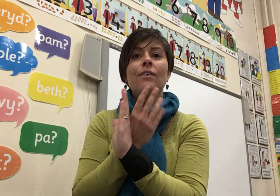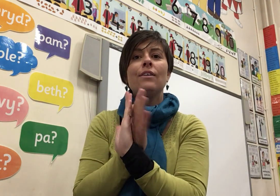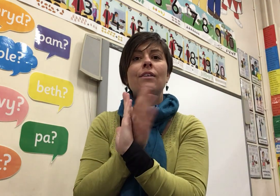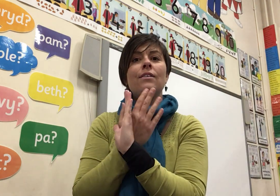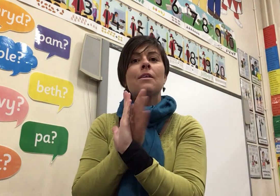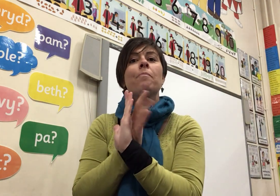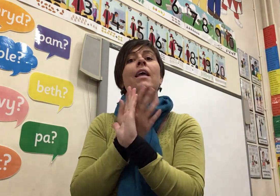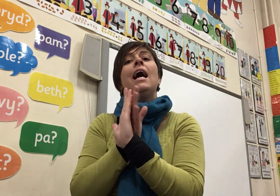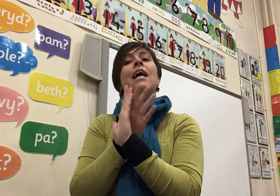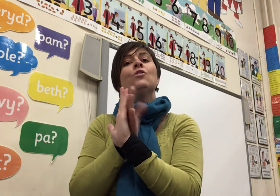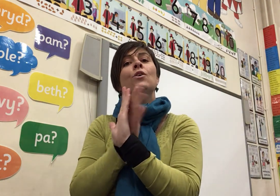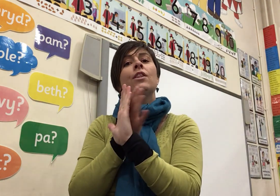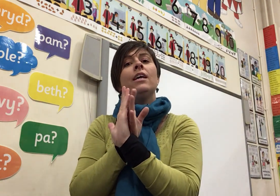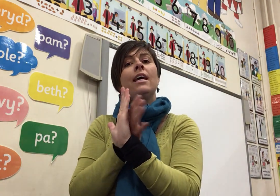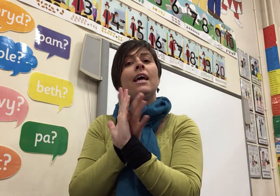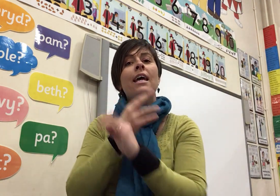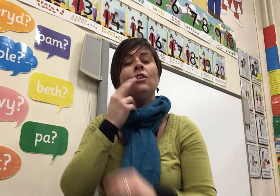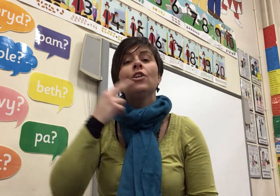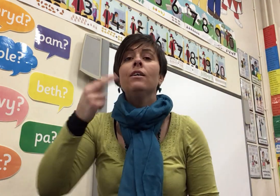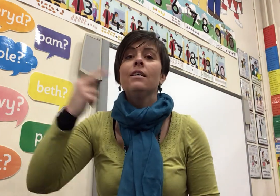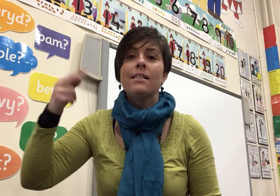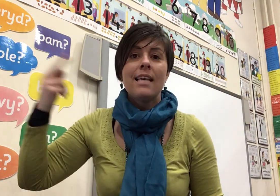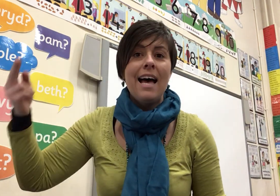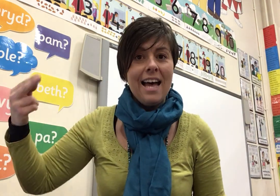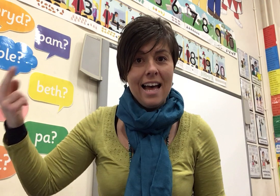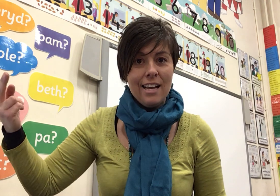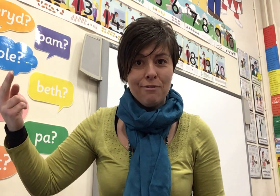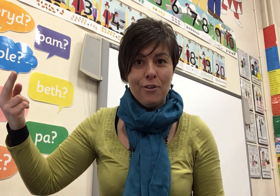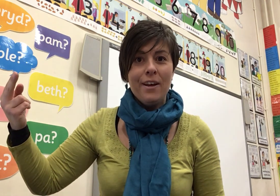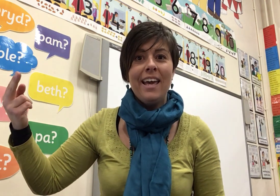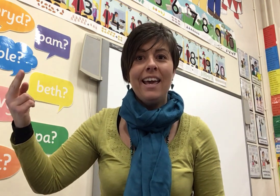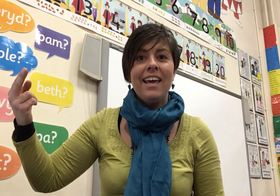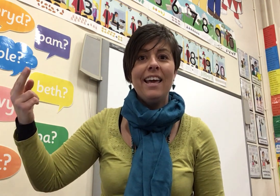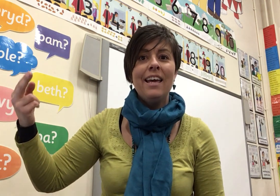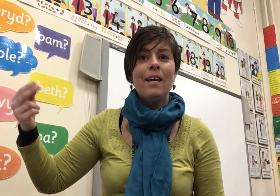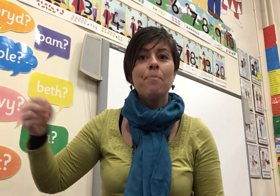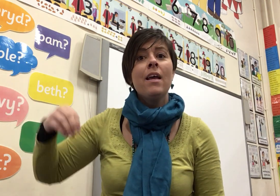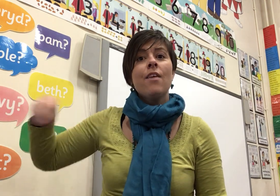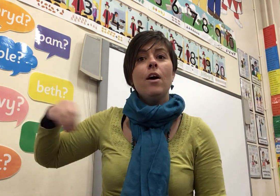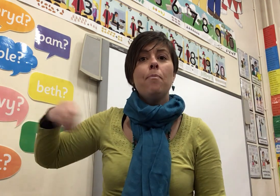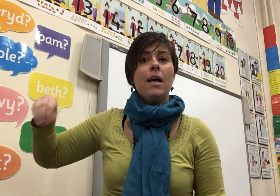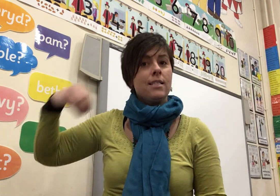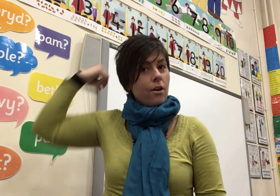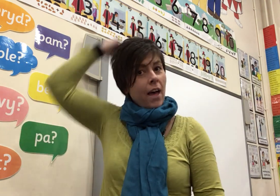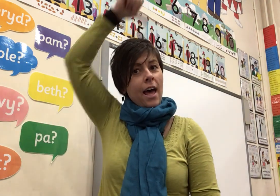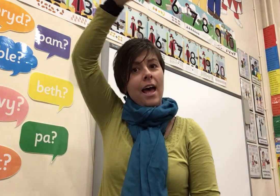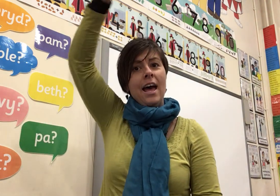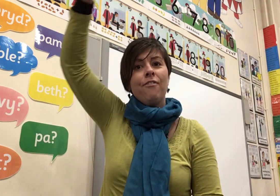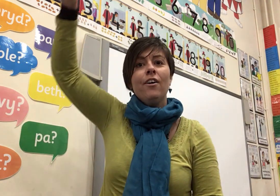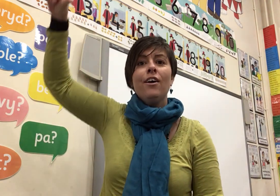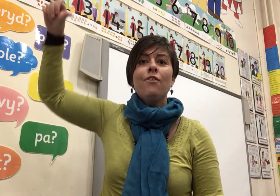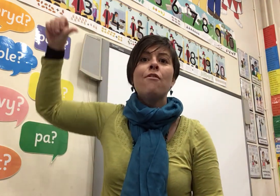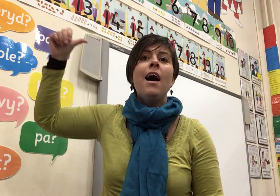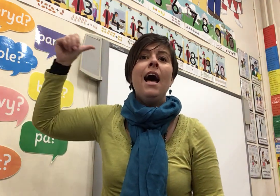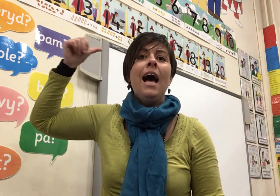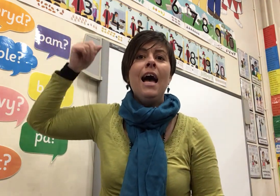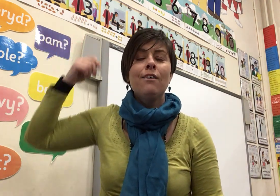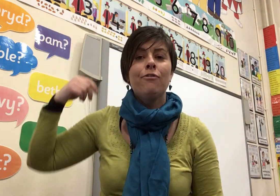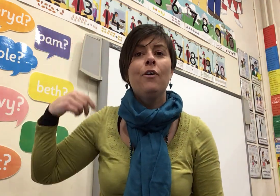And all the angels sang for him The bells of heaven rang for